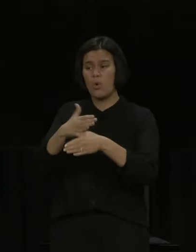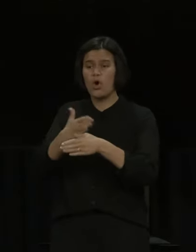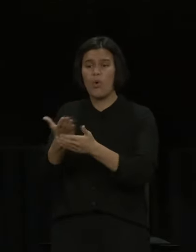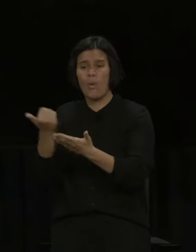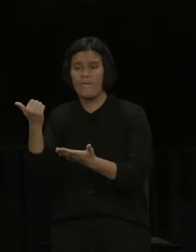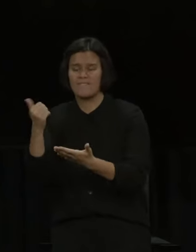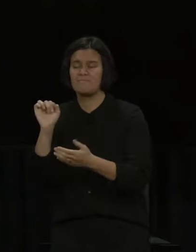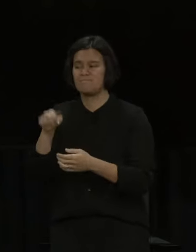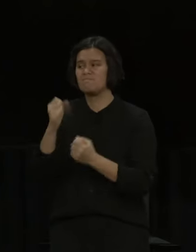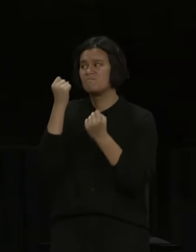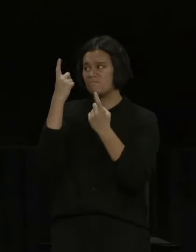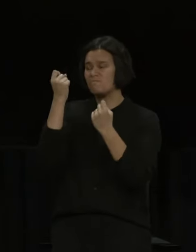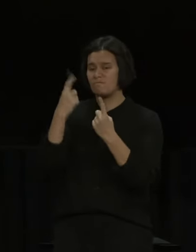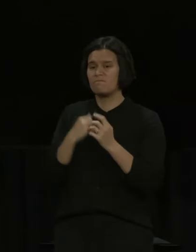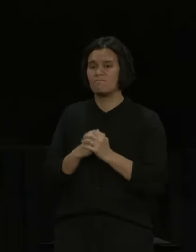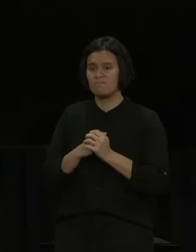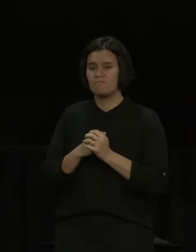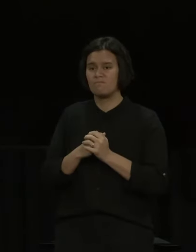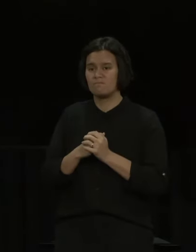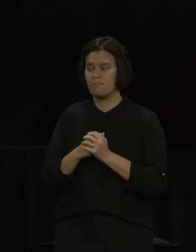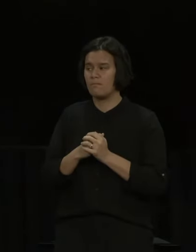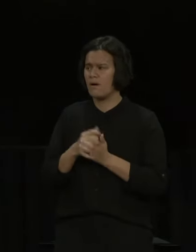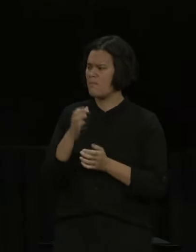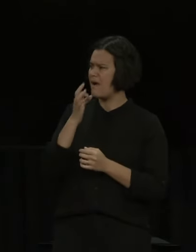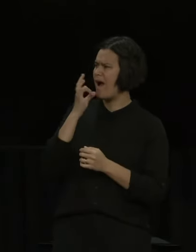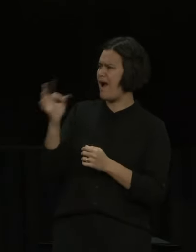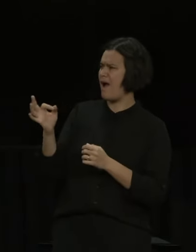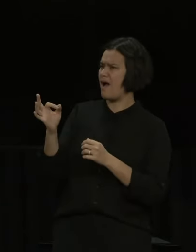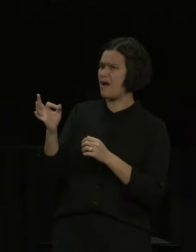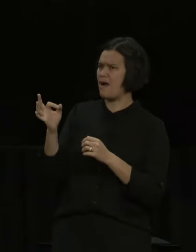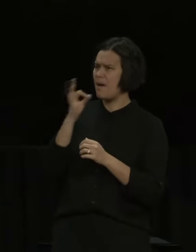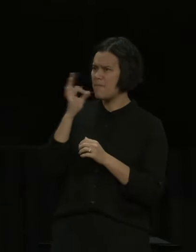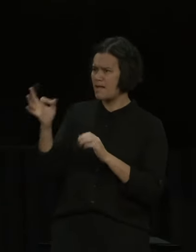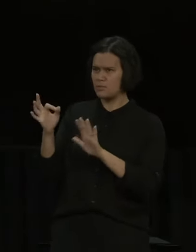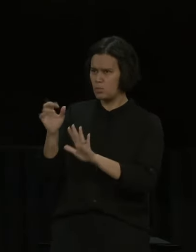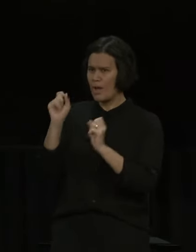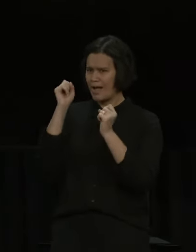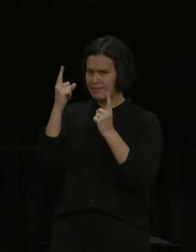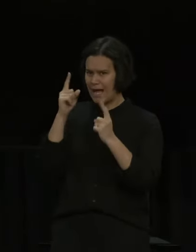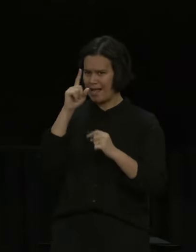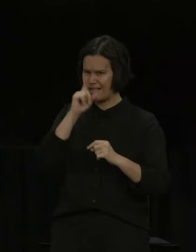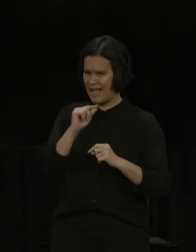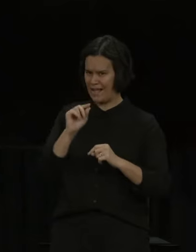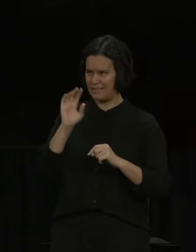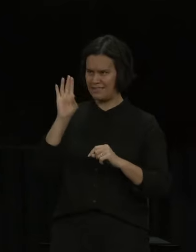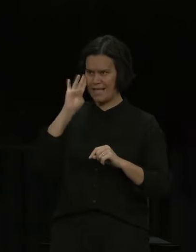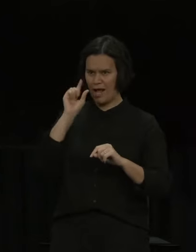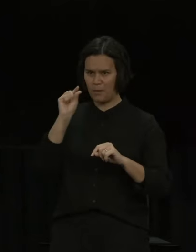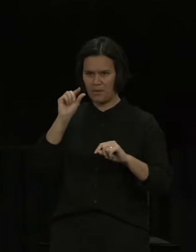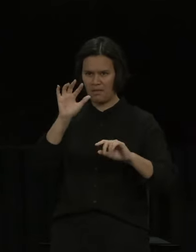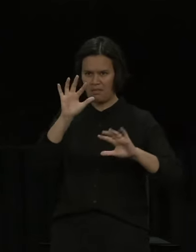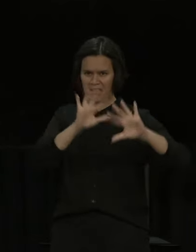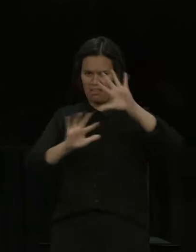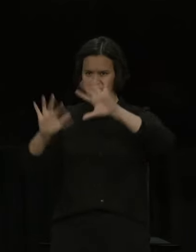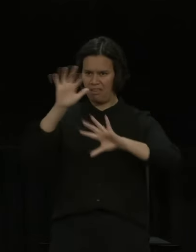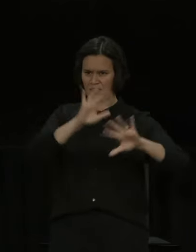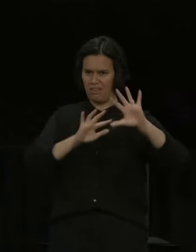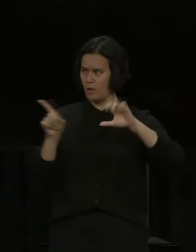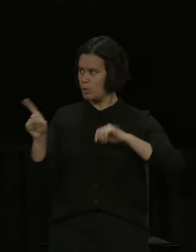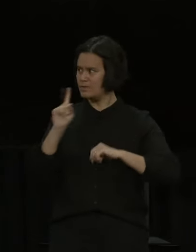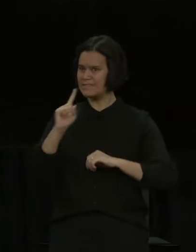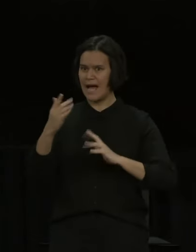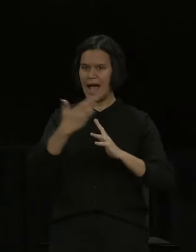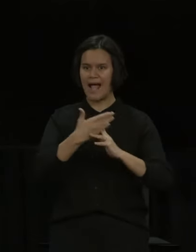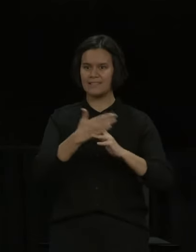challenges. I guess can you see how that can be a little bit misconstrued because saying access is no longer an issue makes it sound as if